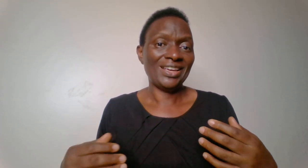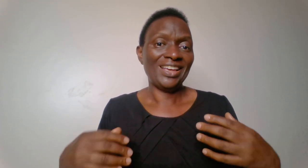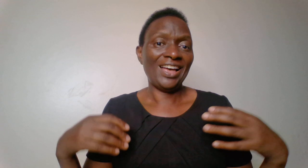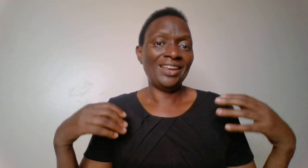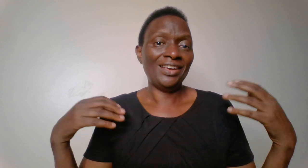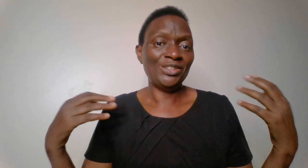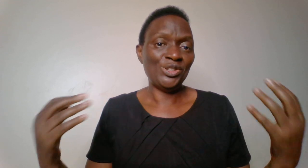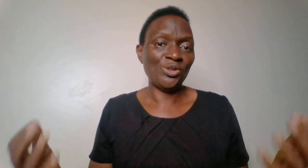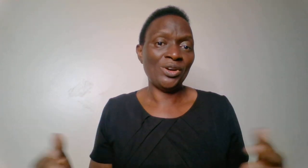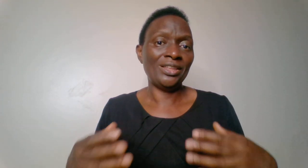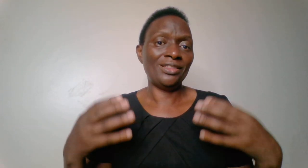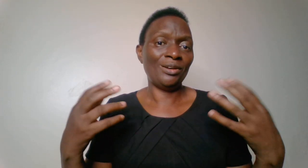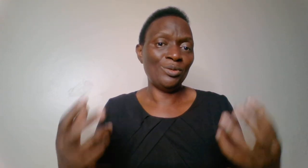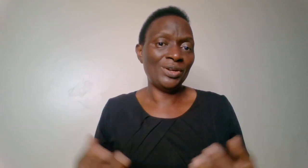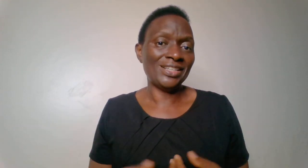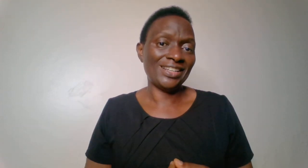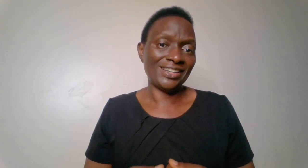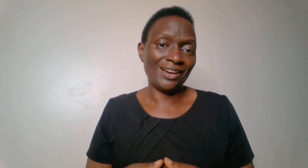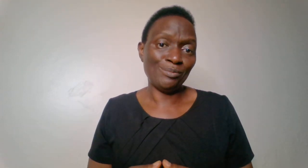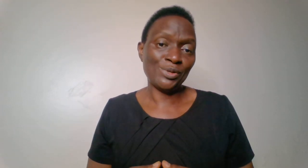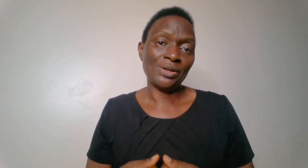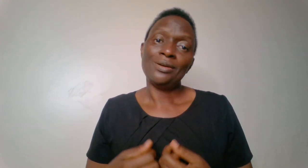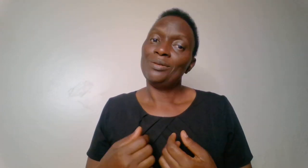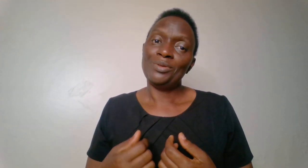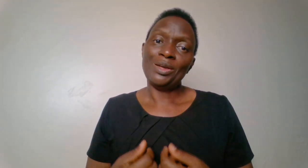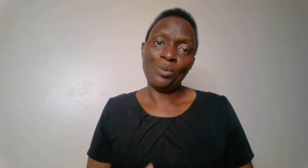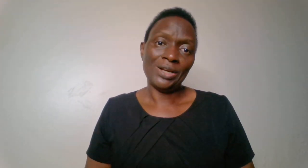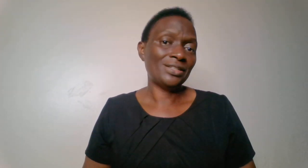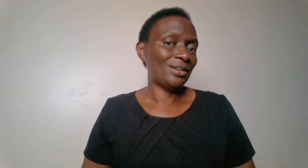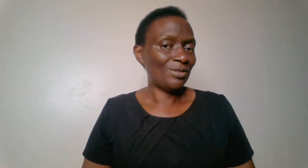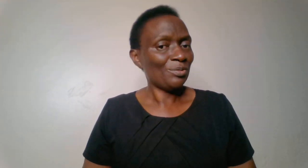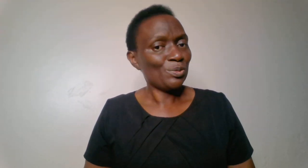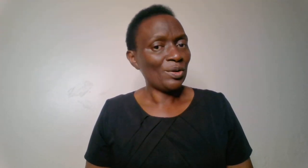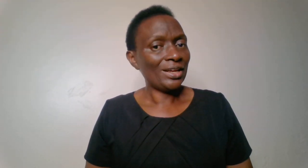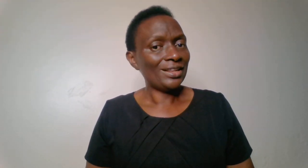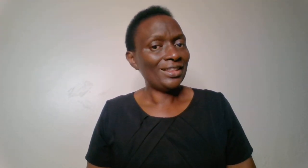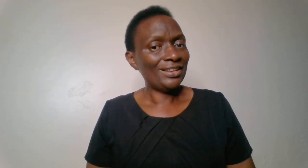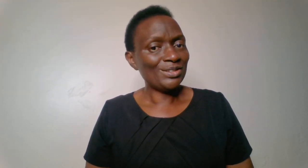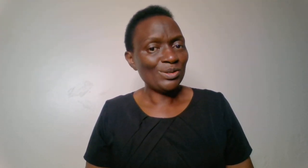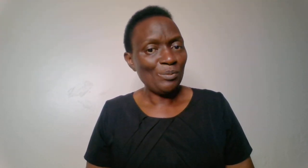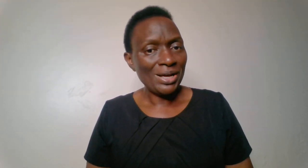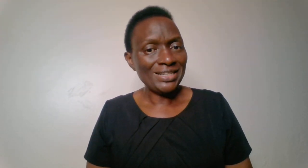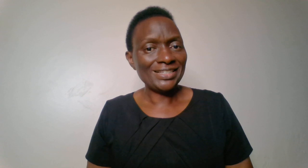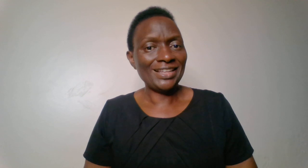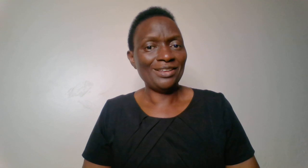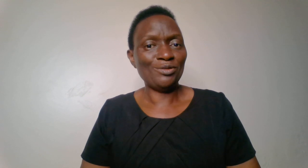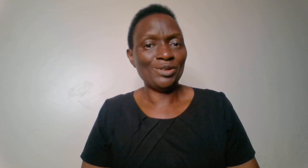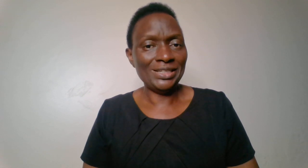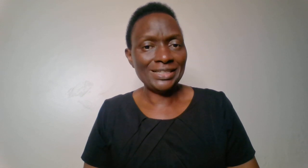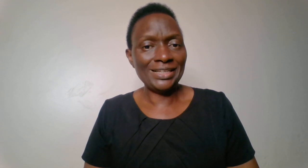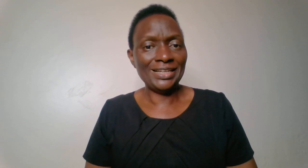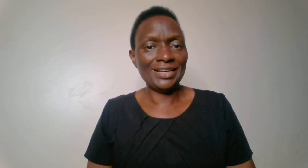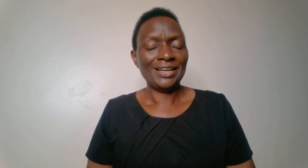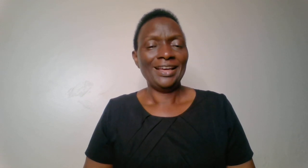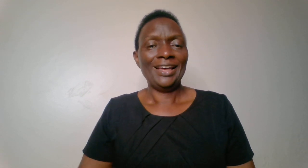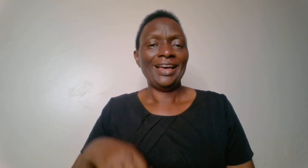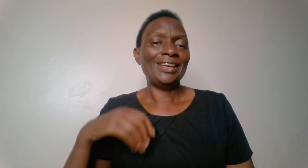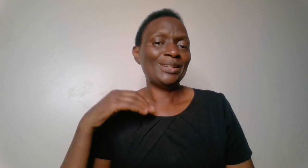and enjoy the goodness that comes with the words that you have spoken. Thank you so much. Thank you for listening and